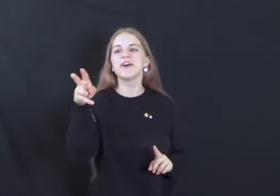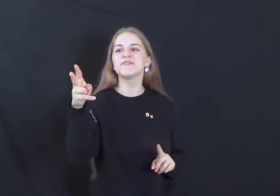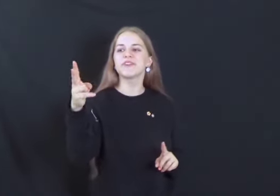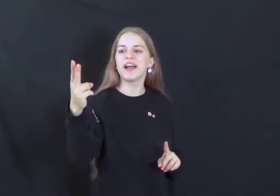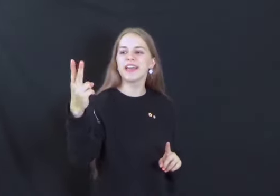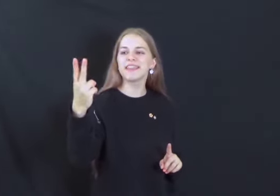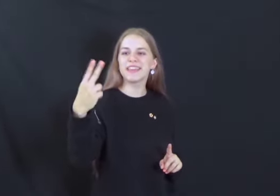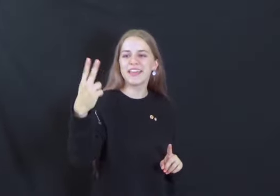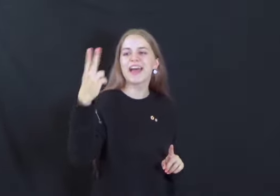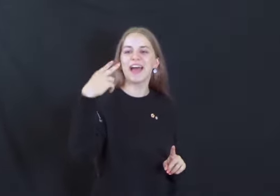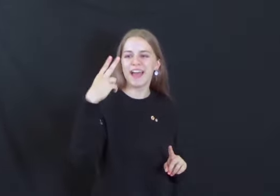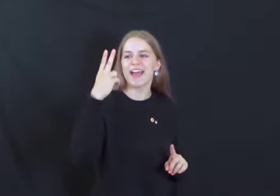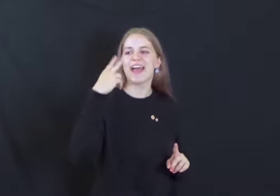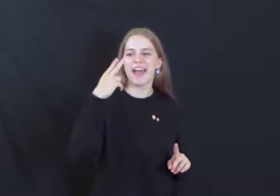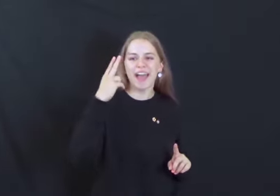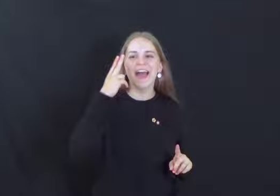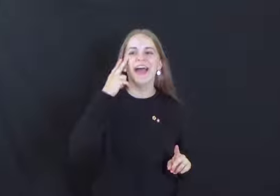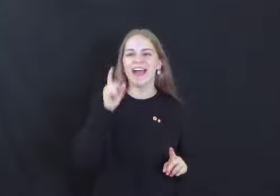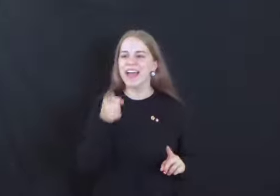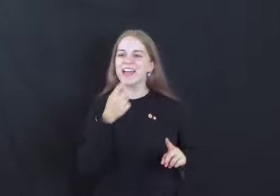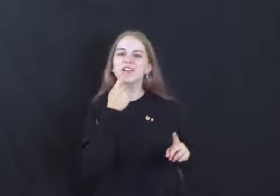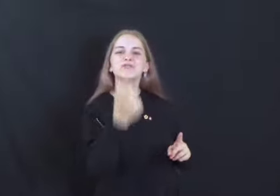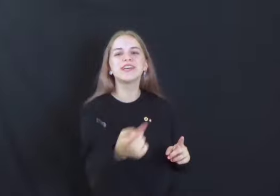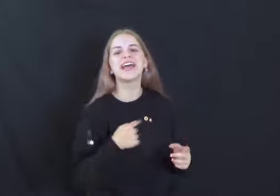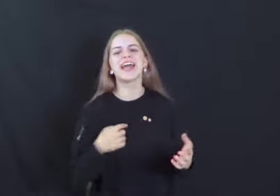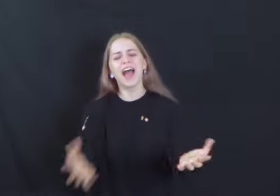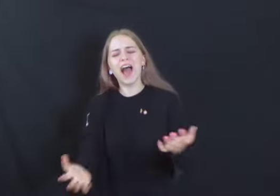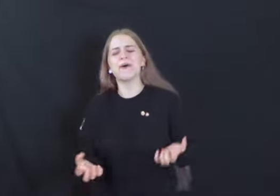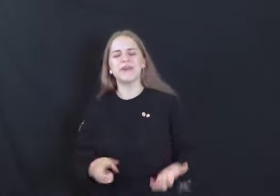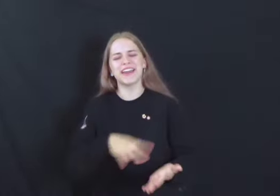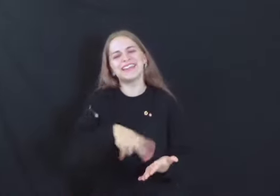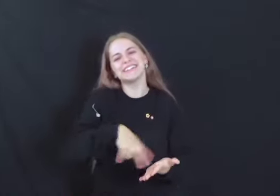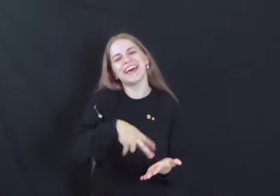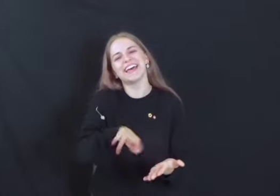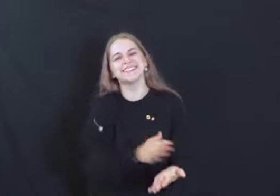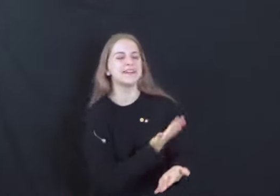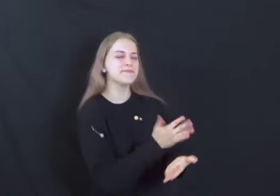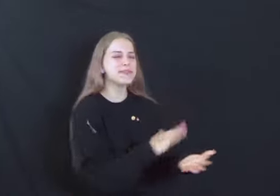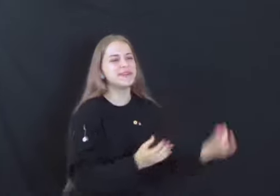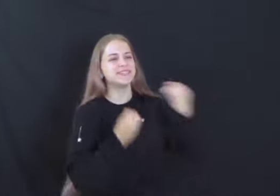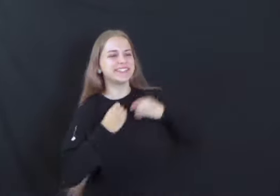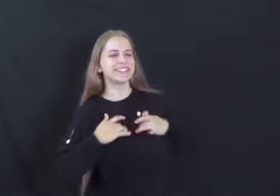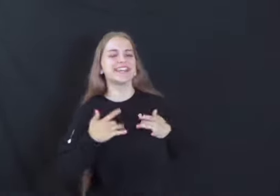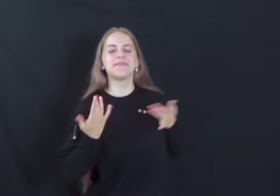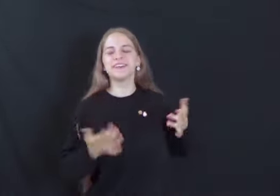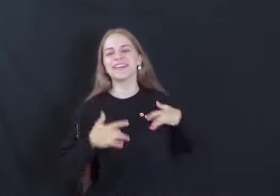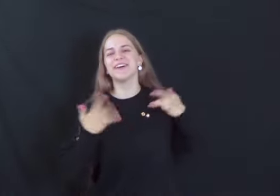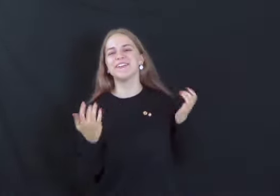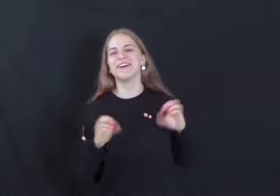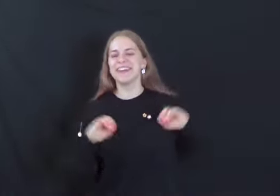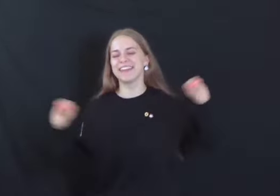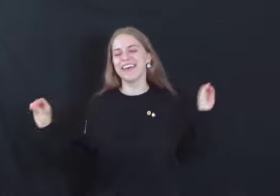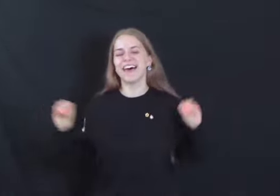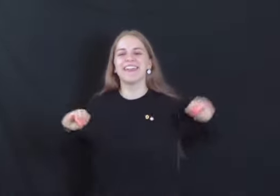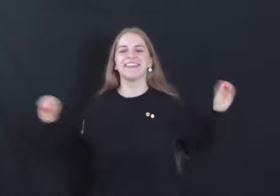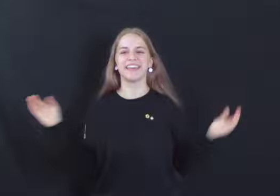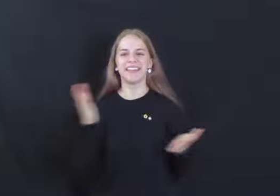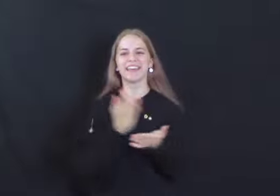Right in the eye, eye, eye in the face I wanna dance with music Tell me no way to nothing I